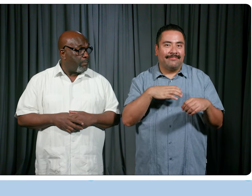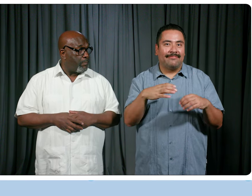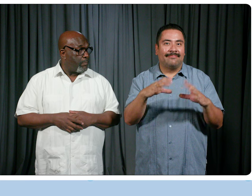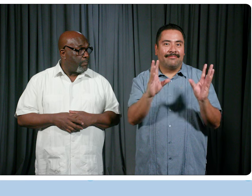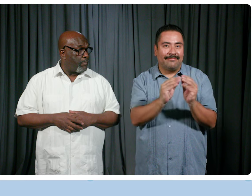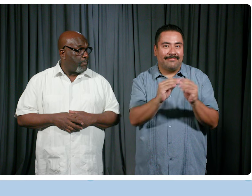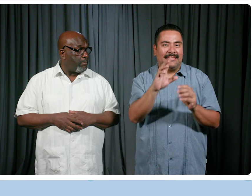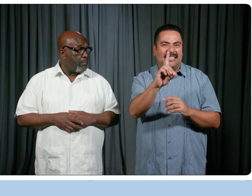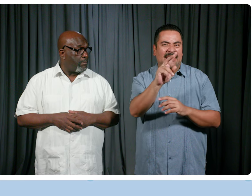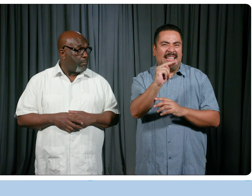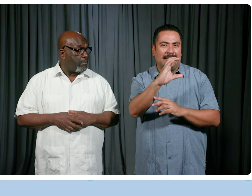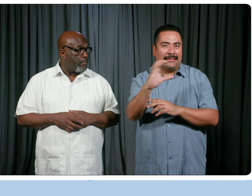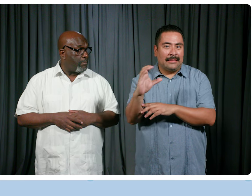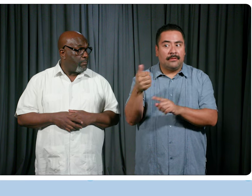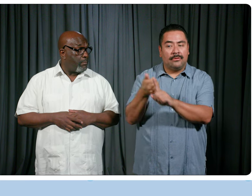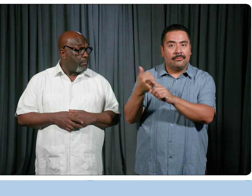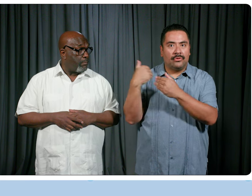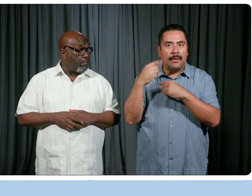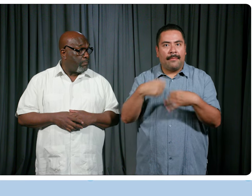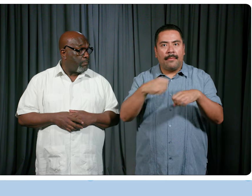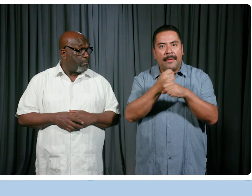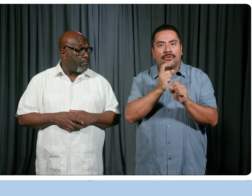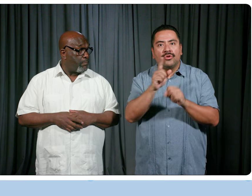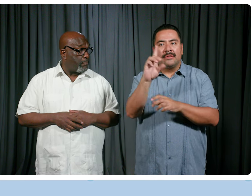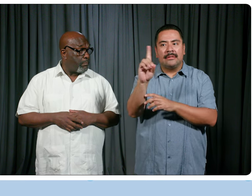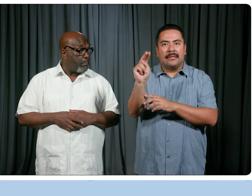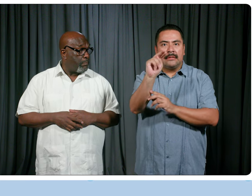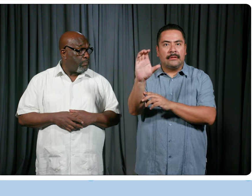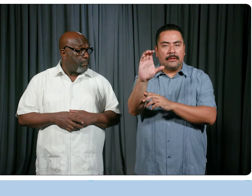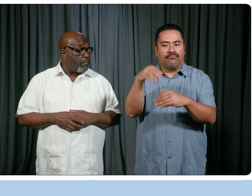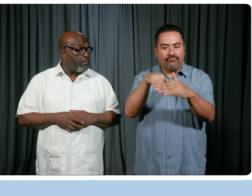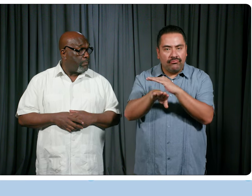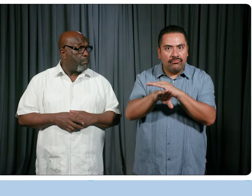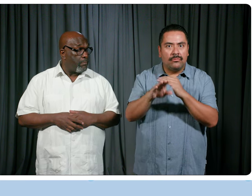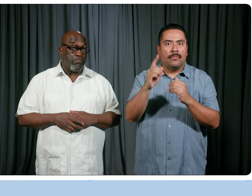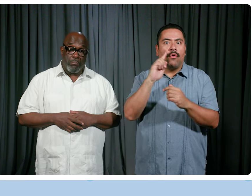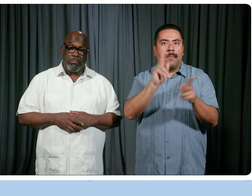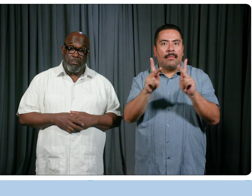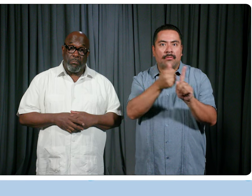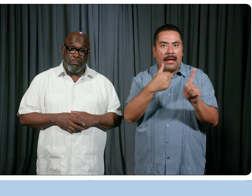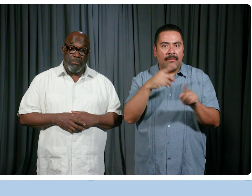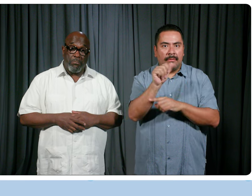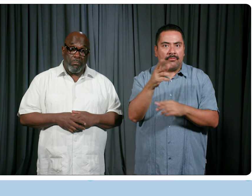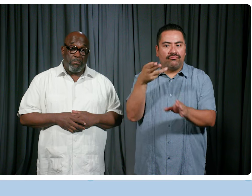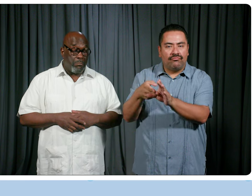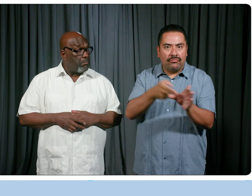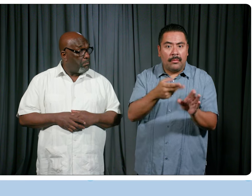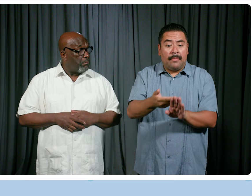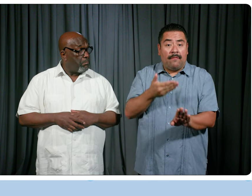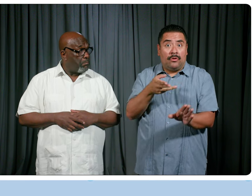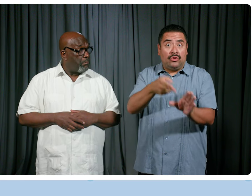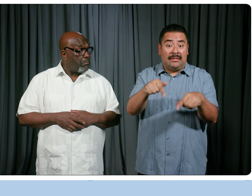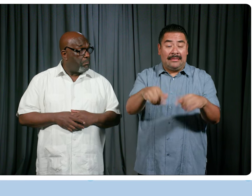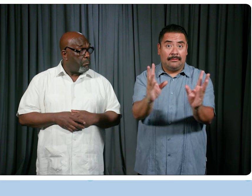she is responsible for ensuring that the 2024 Democratic Convention is accessible to people with disabilities who are participating. Prior to